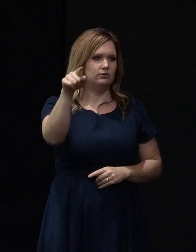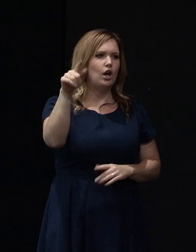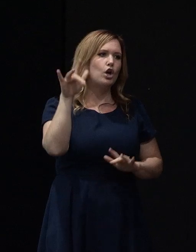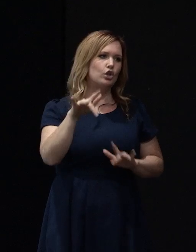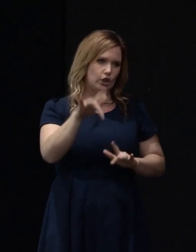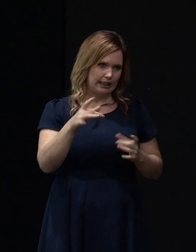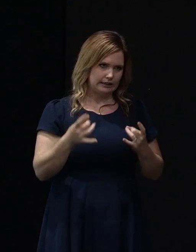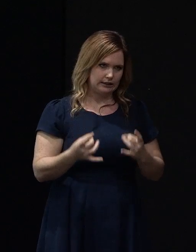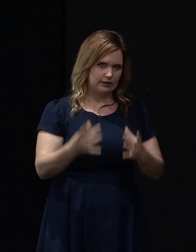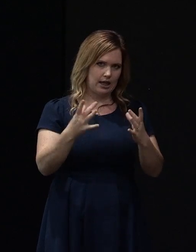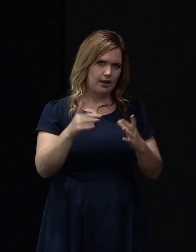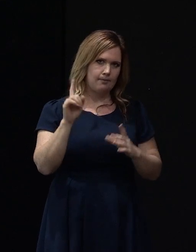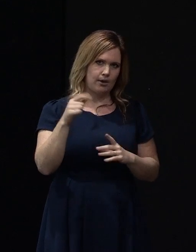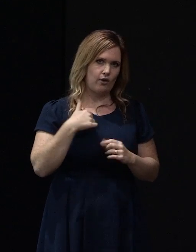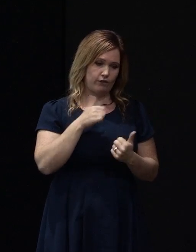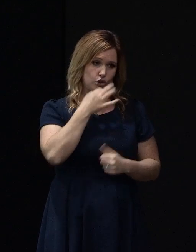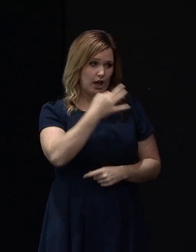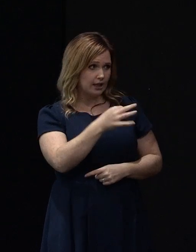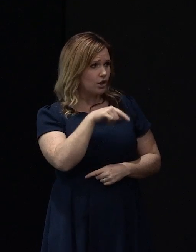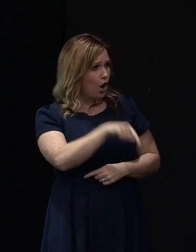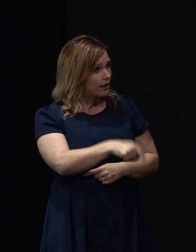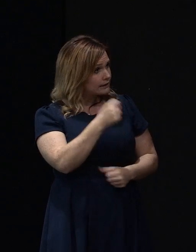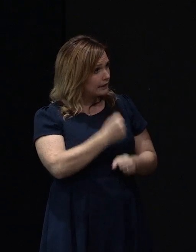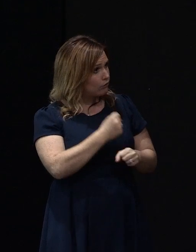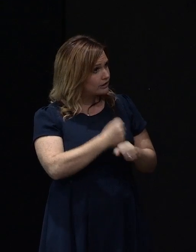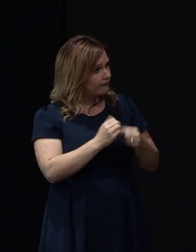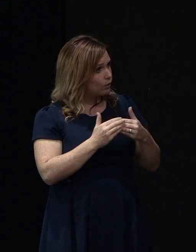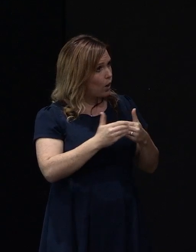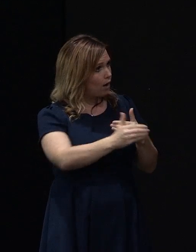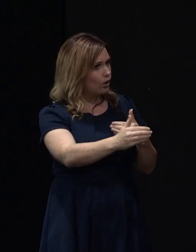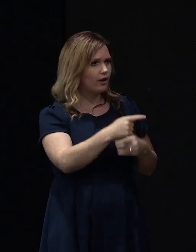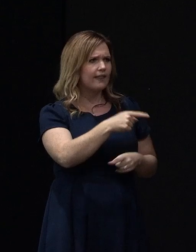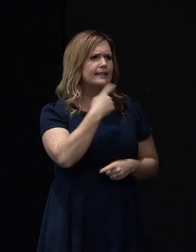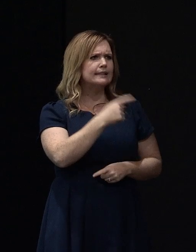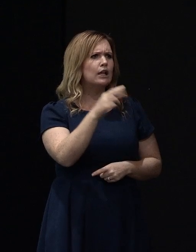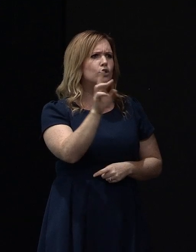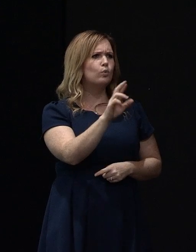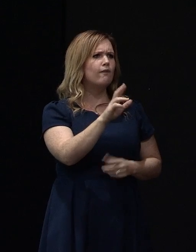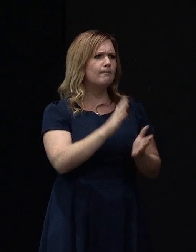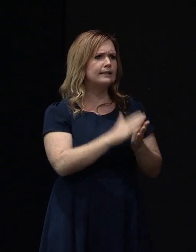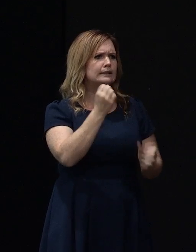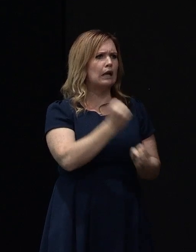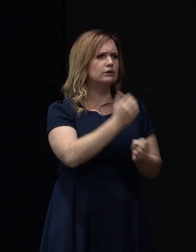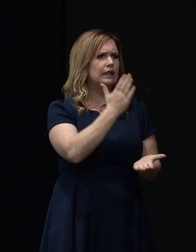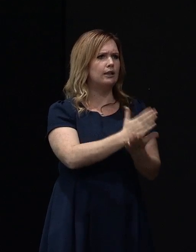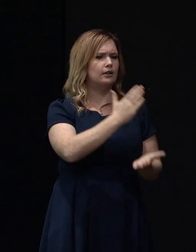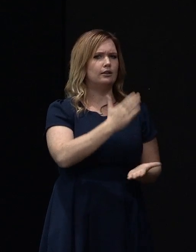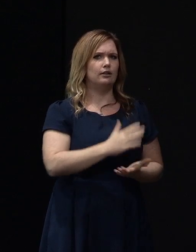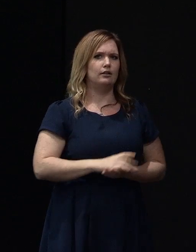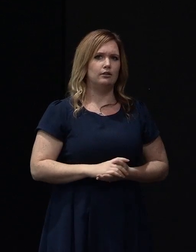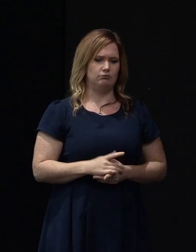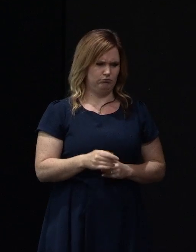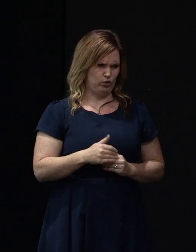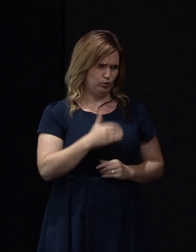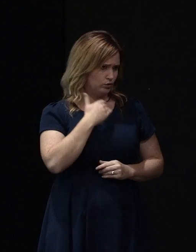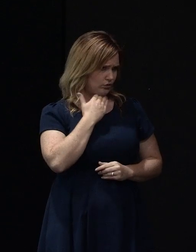Not done yet. But when I asked how long is it guaranteed for, it was for 12 months. Okay. Well, that's not much,